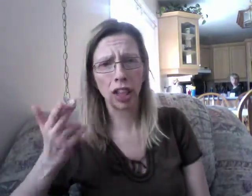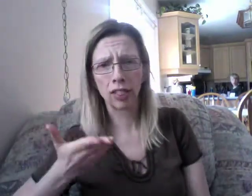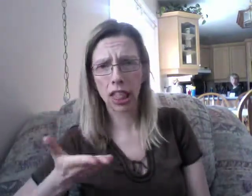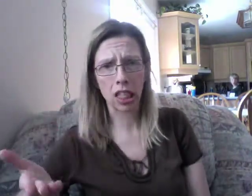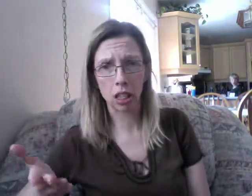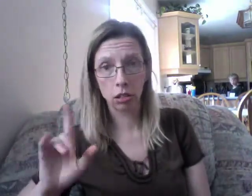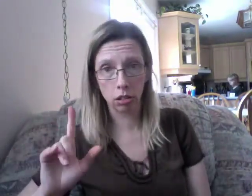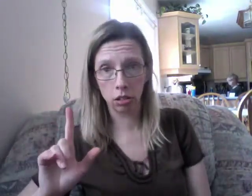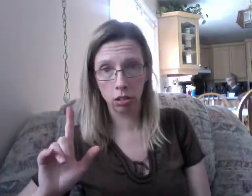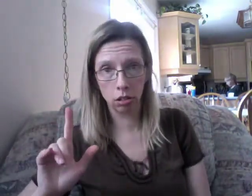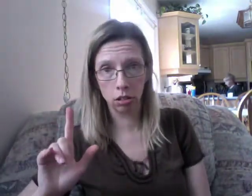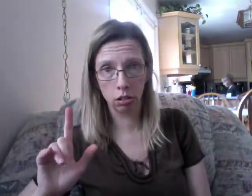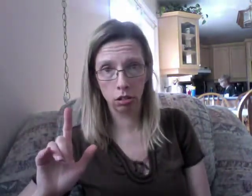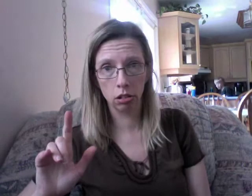It's called the children's.